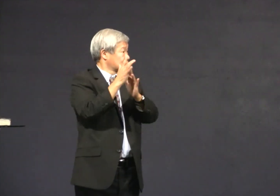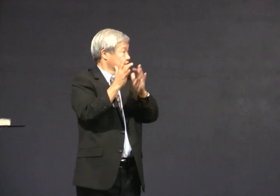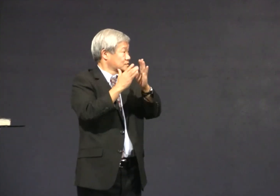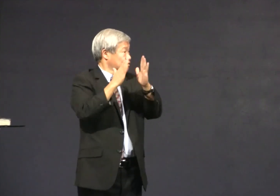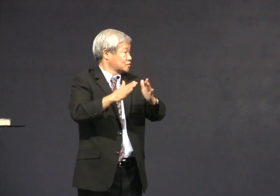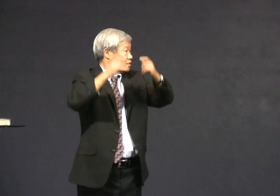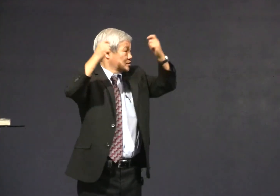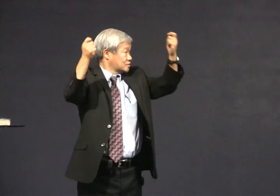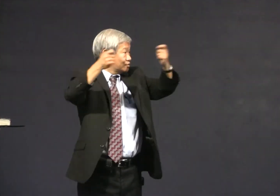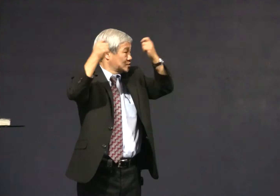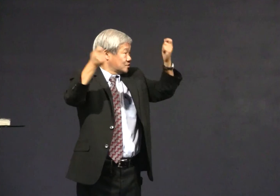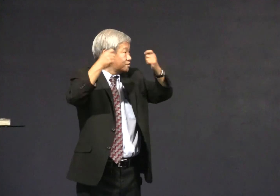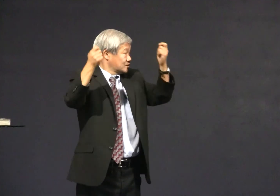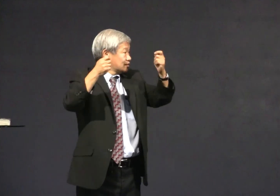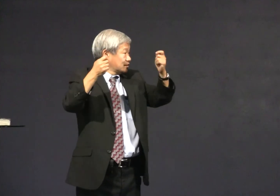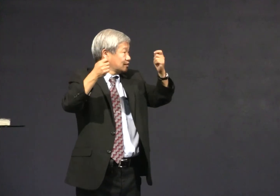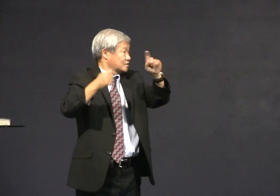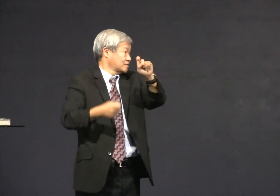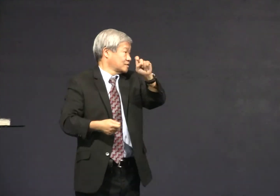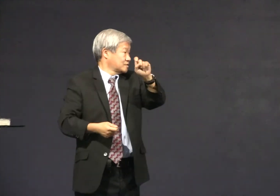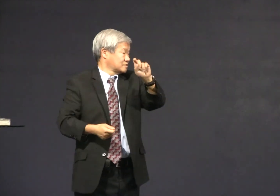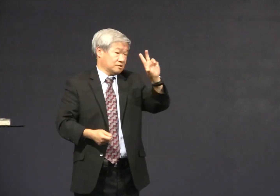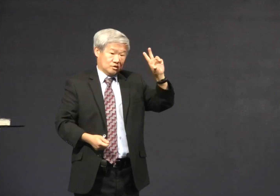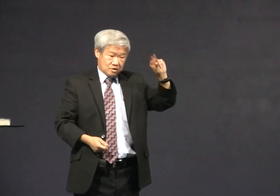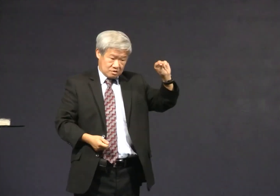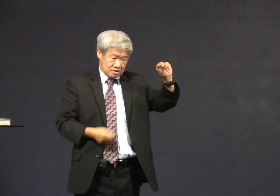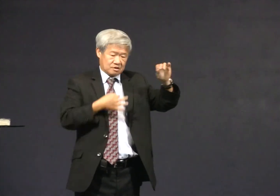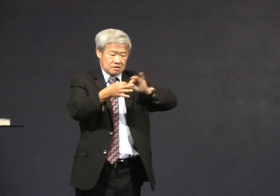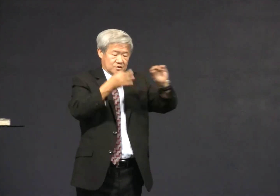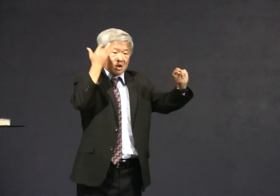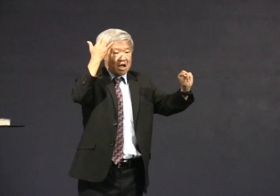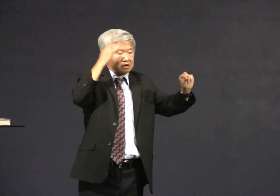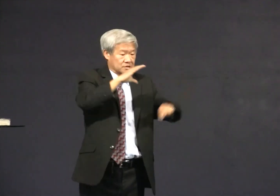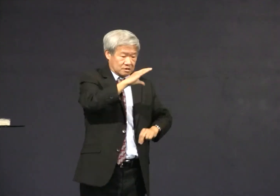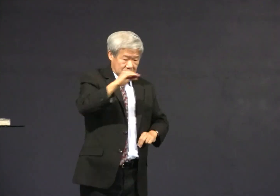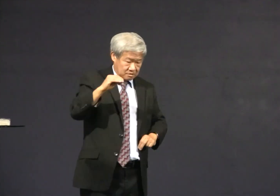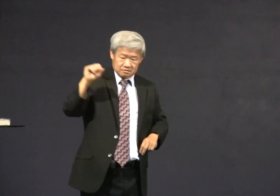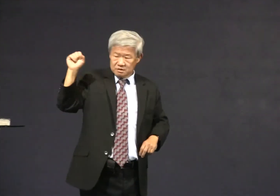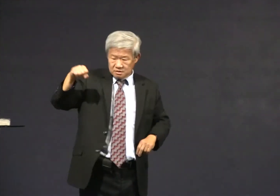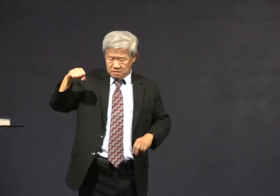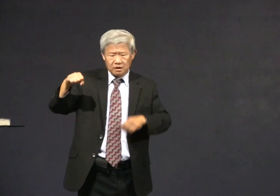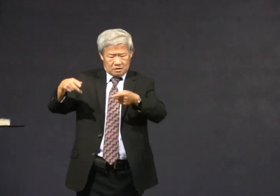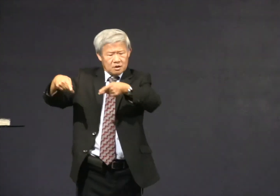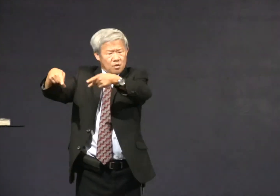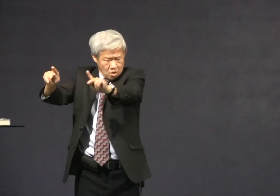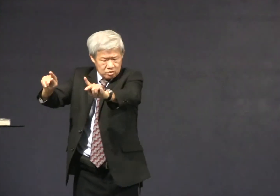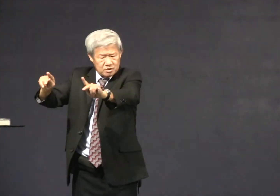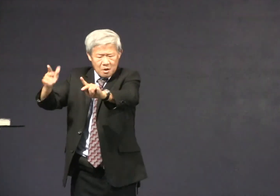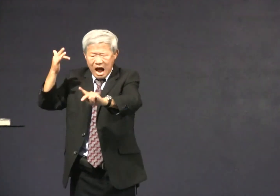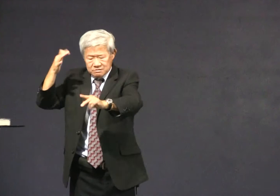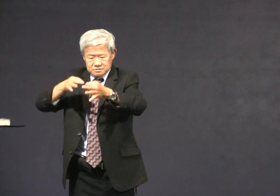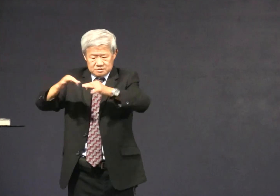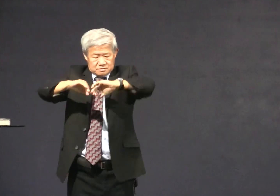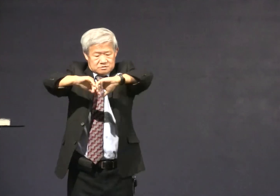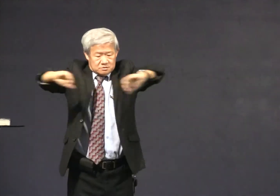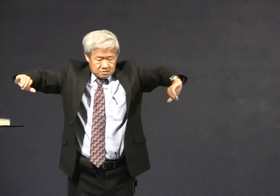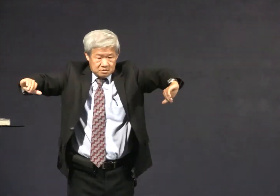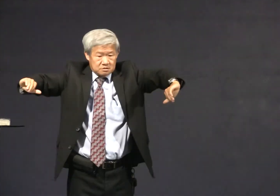should Christians celebrate Halloween so I'll explain no and then I'll explain